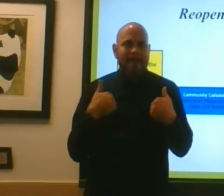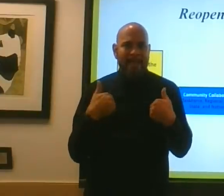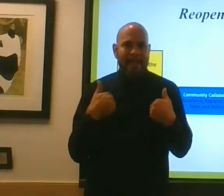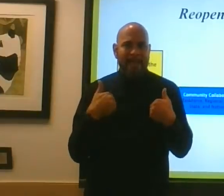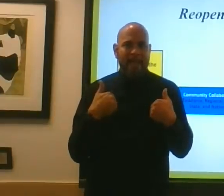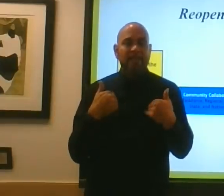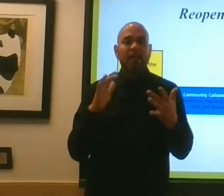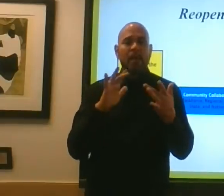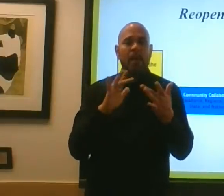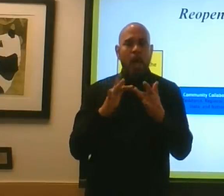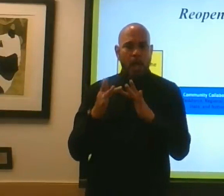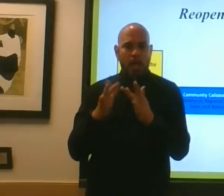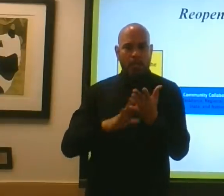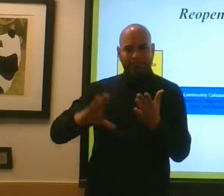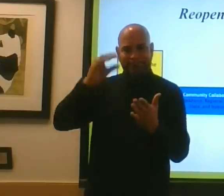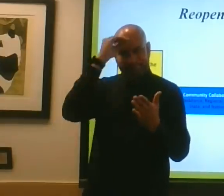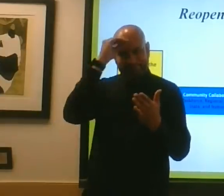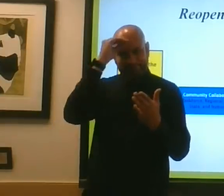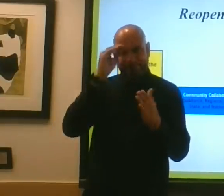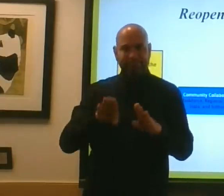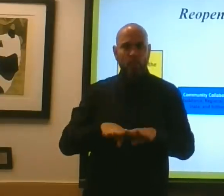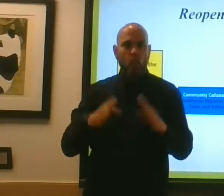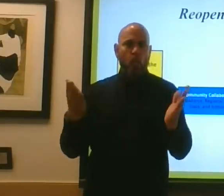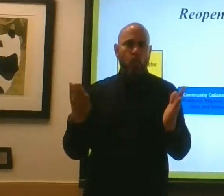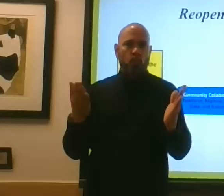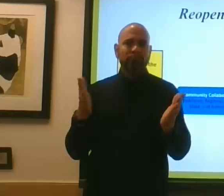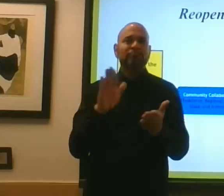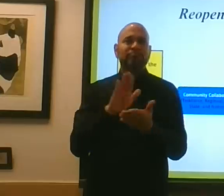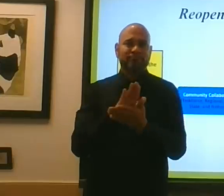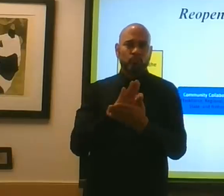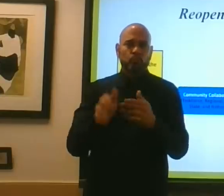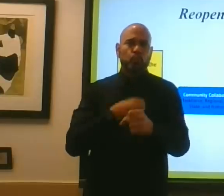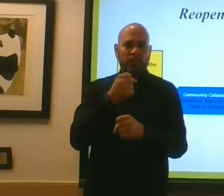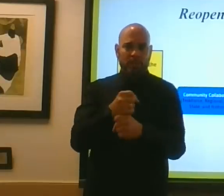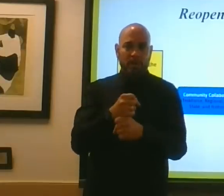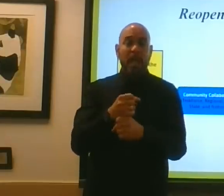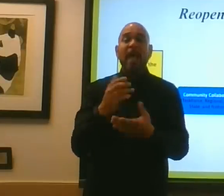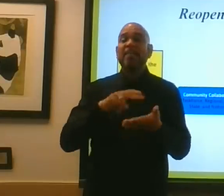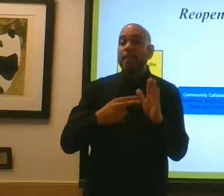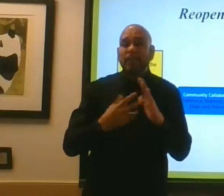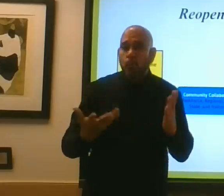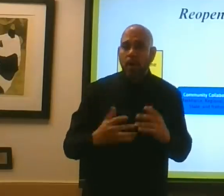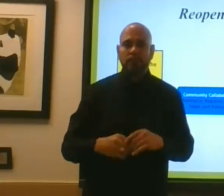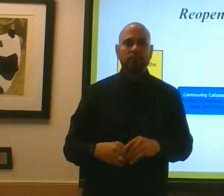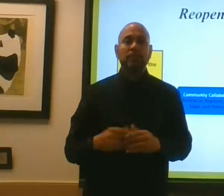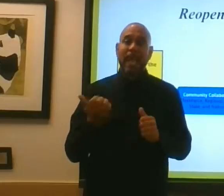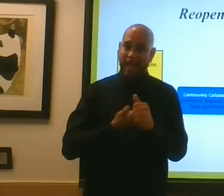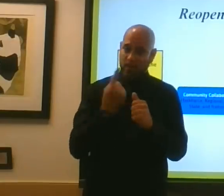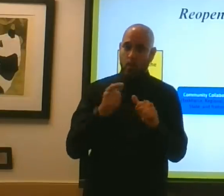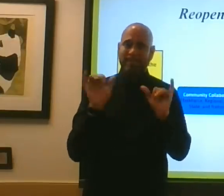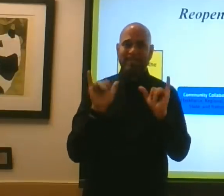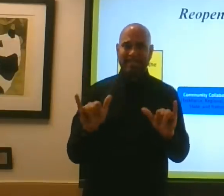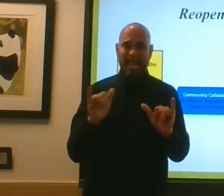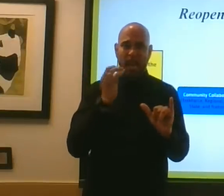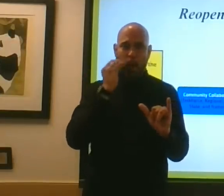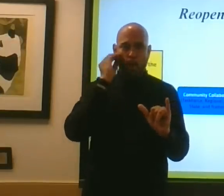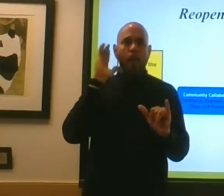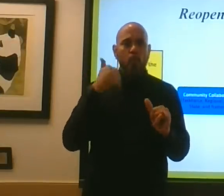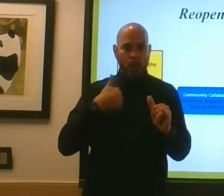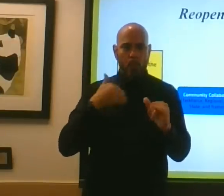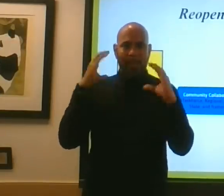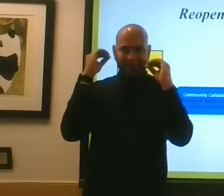virtual opening, which means that everyone will remain at home, and we will have instruction